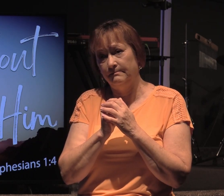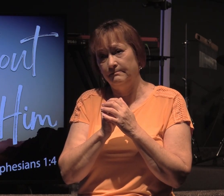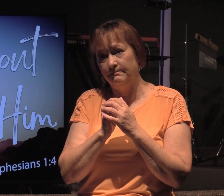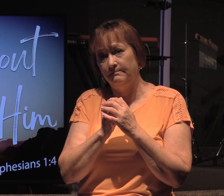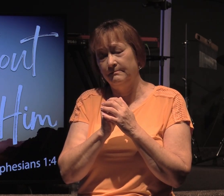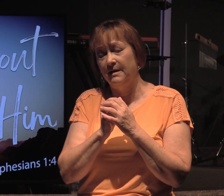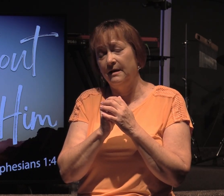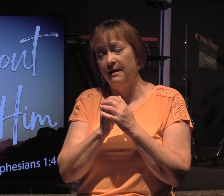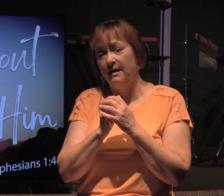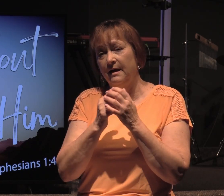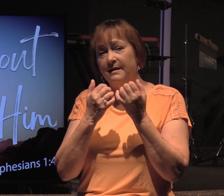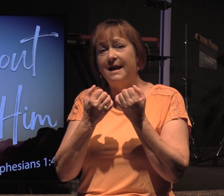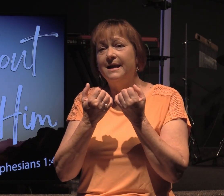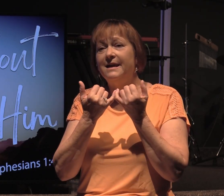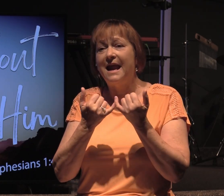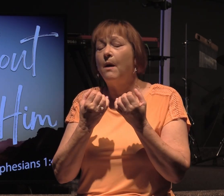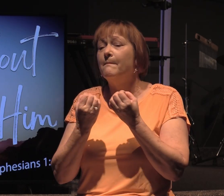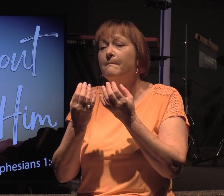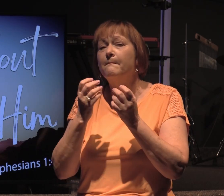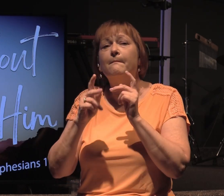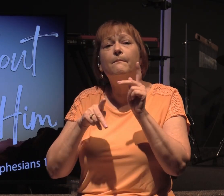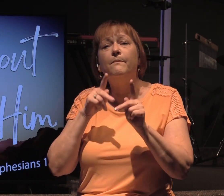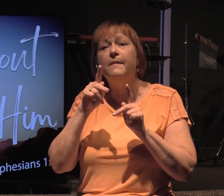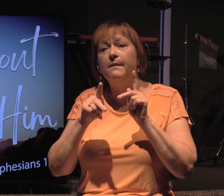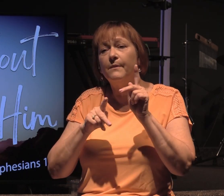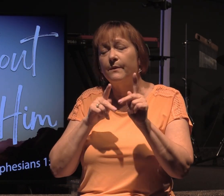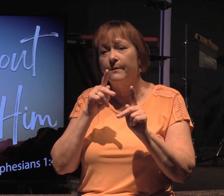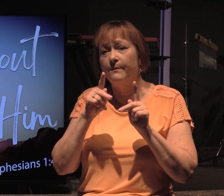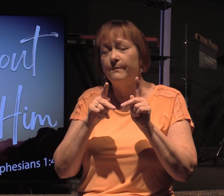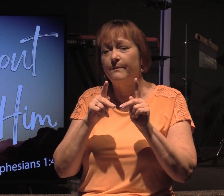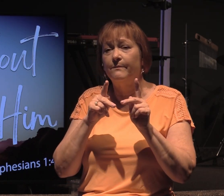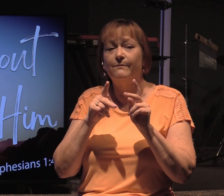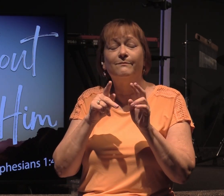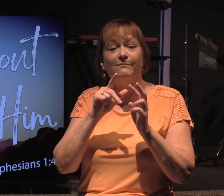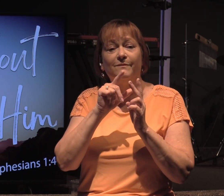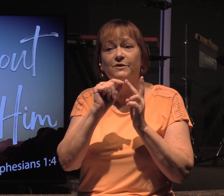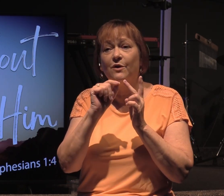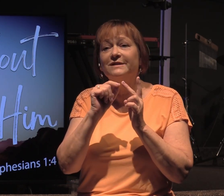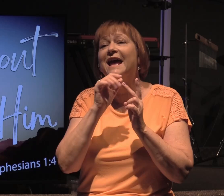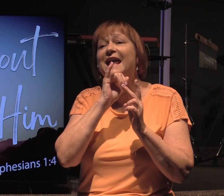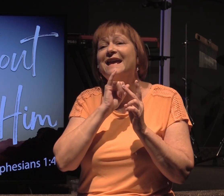And out of the myriads of people, He chose Israel.